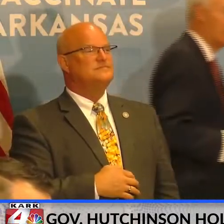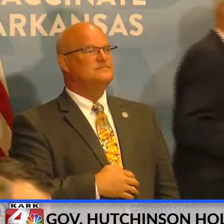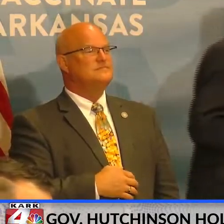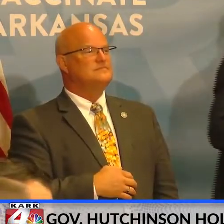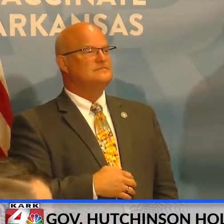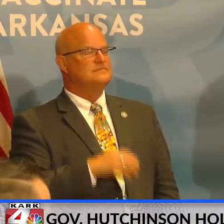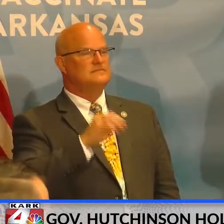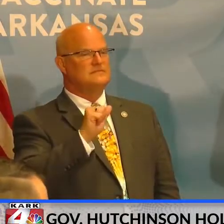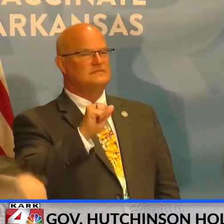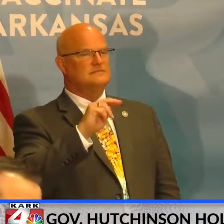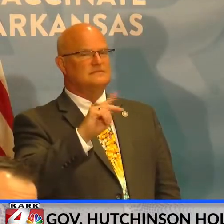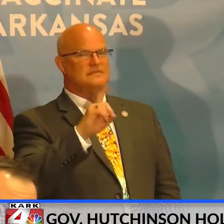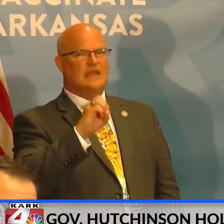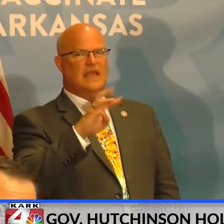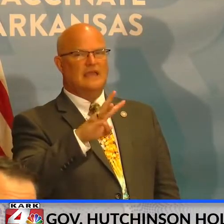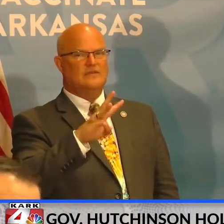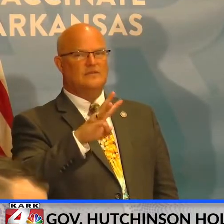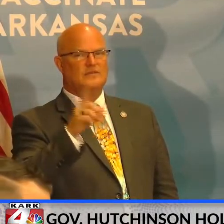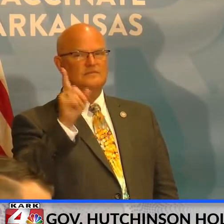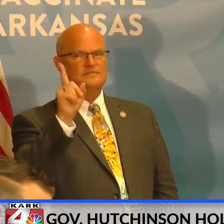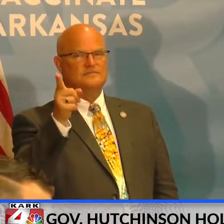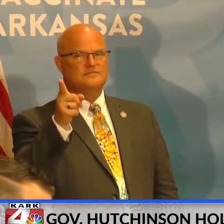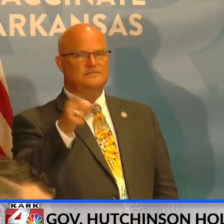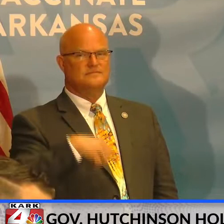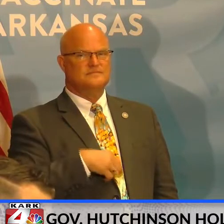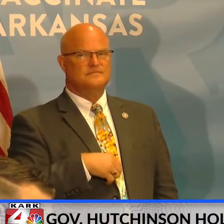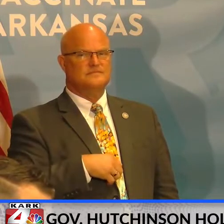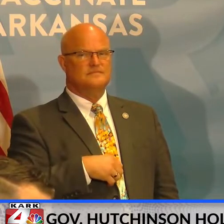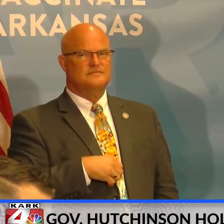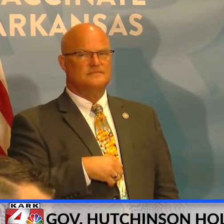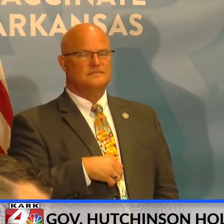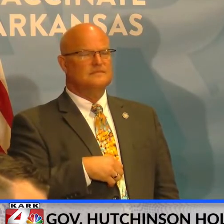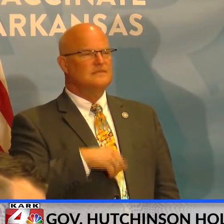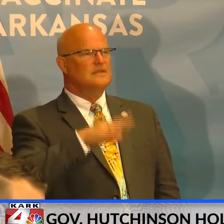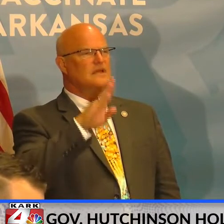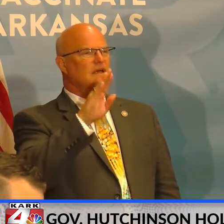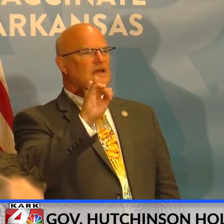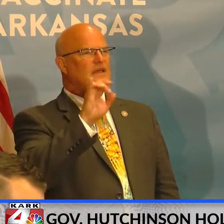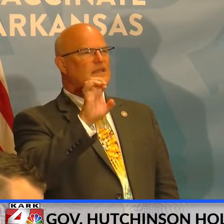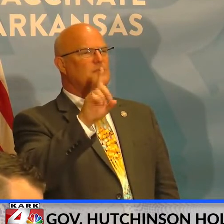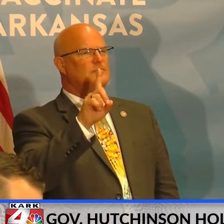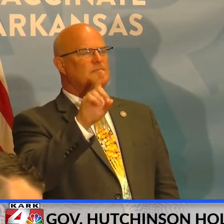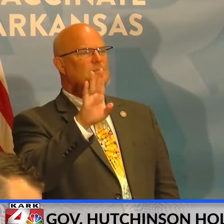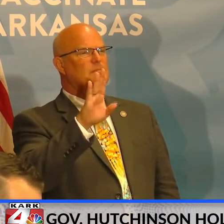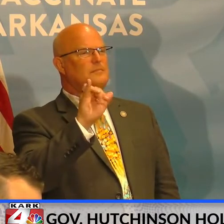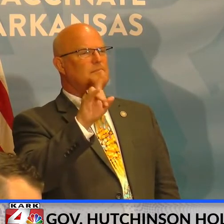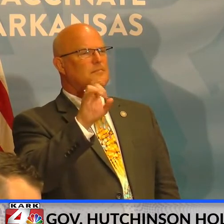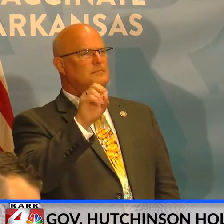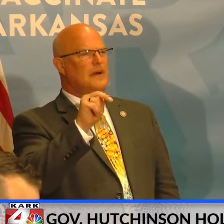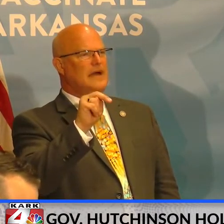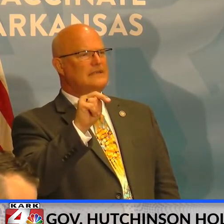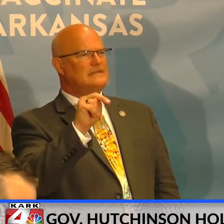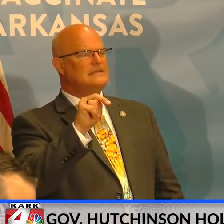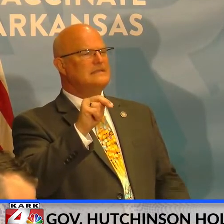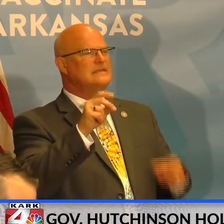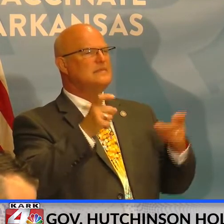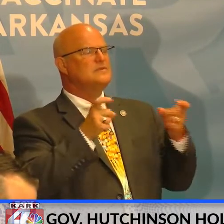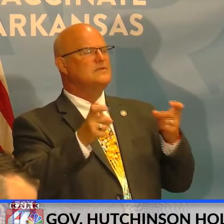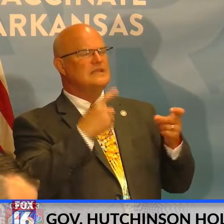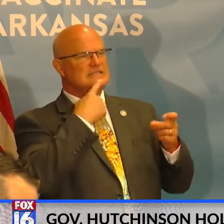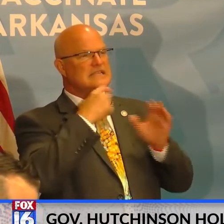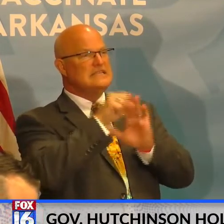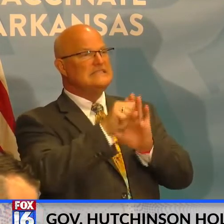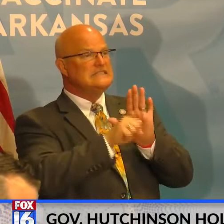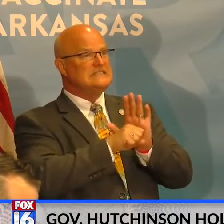Andrew, I think you've got the last question. Uh, the, uh, Biden administration, I understand, has raised the possibility of states that